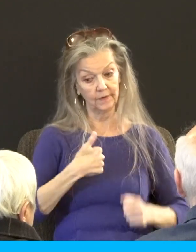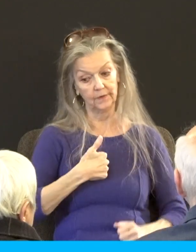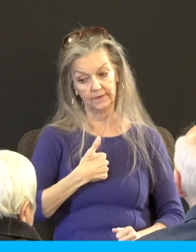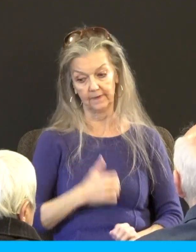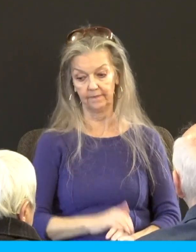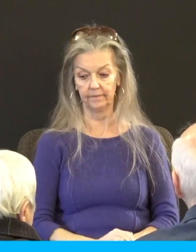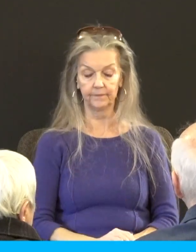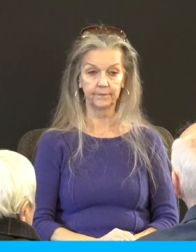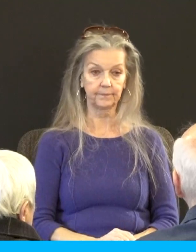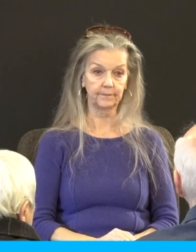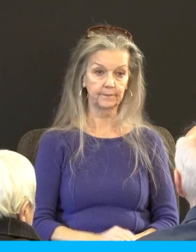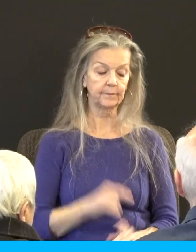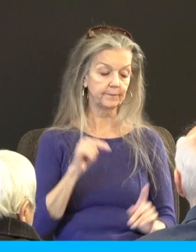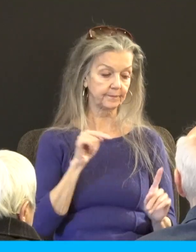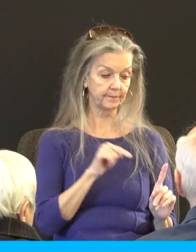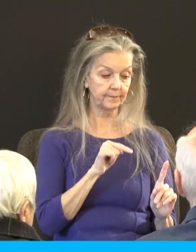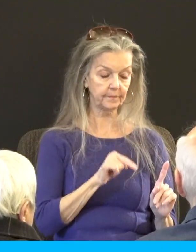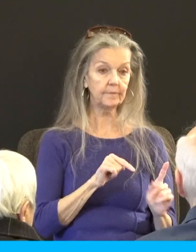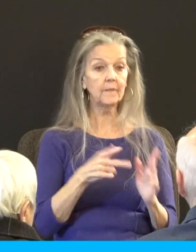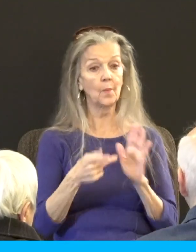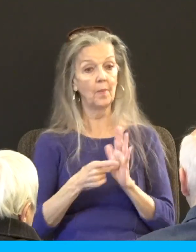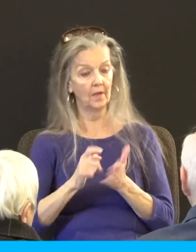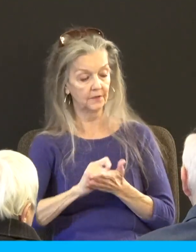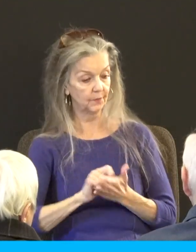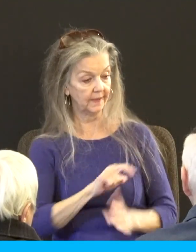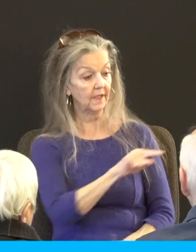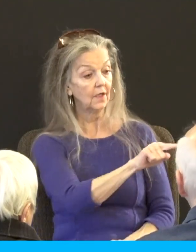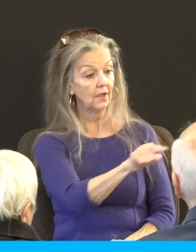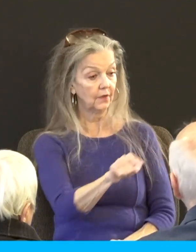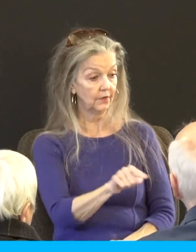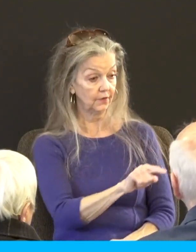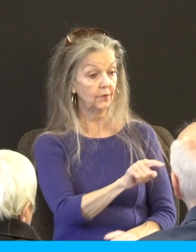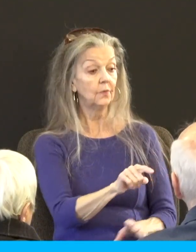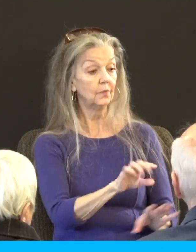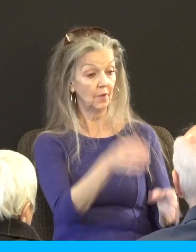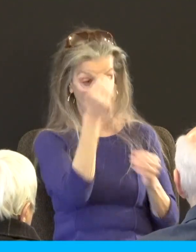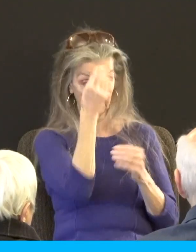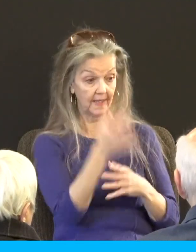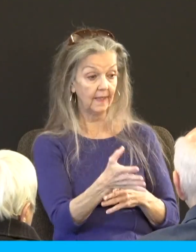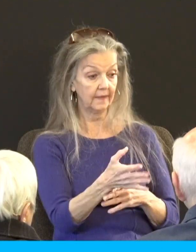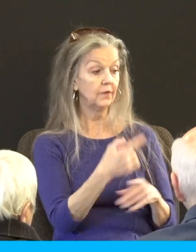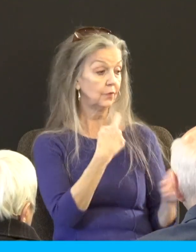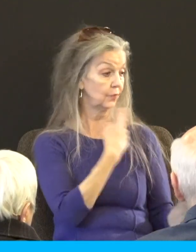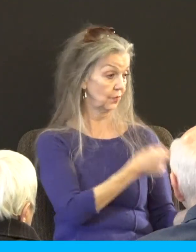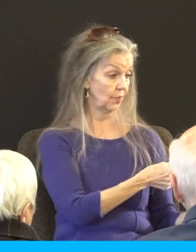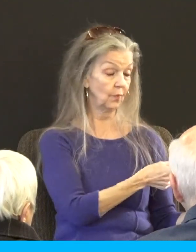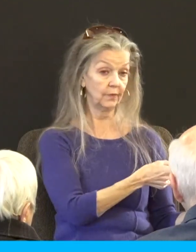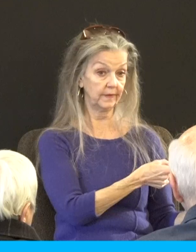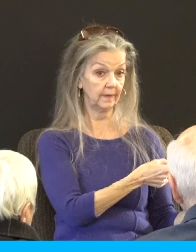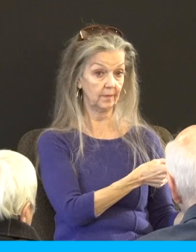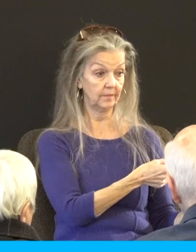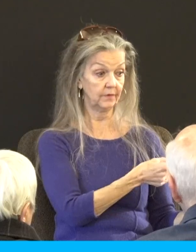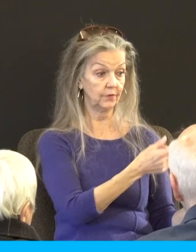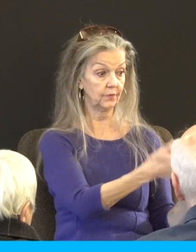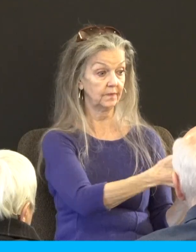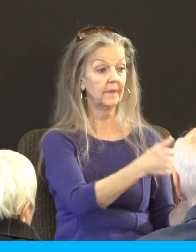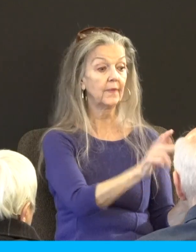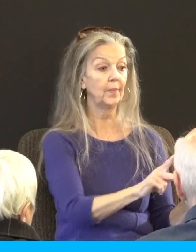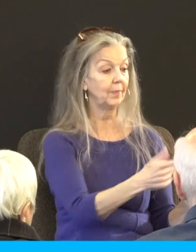so here he says listen you guys actually did what I asked you told him to leave nobody got lunch with him so thankfully the punishment